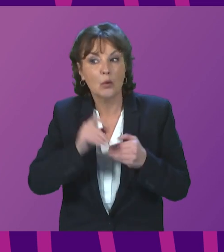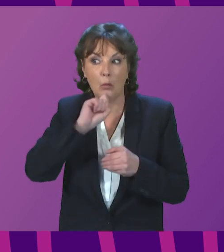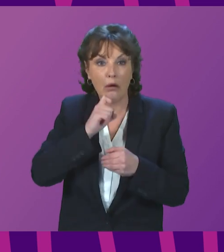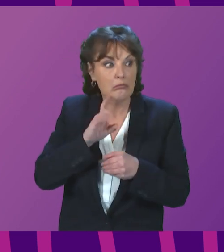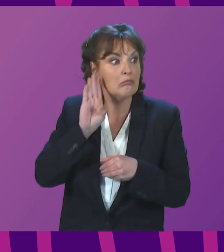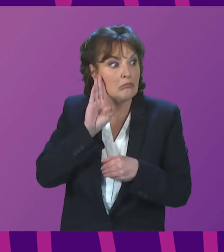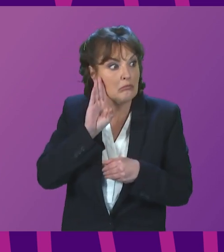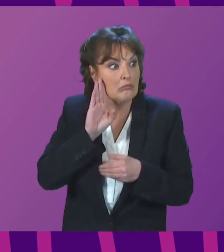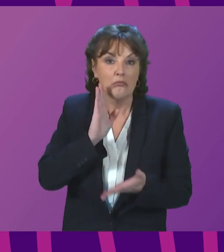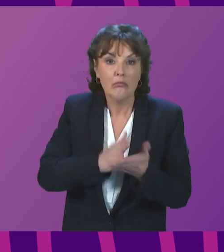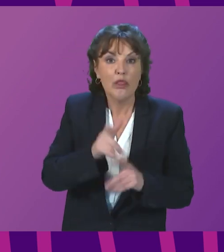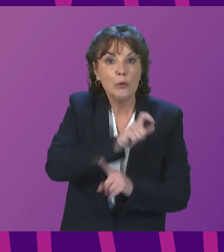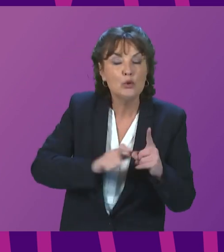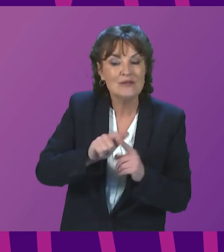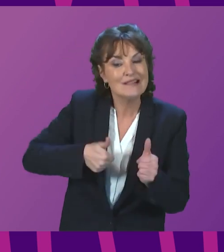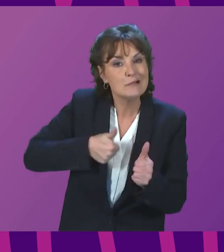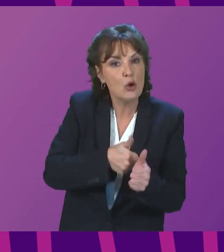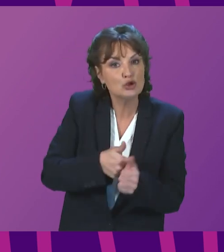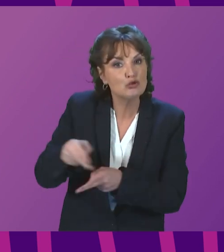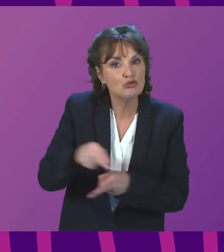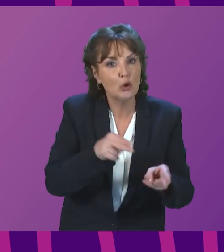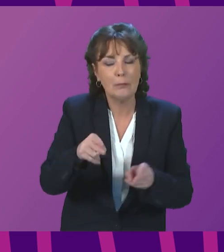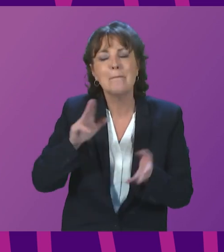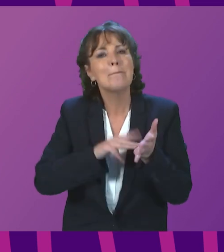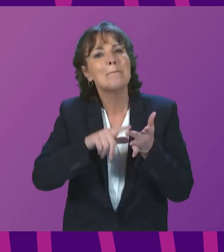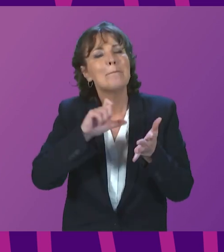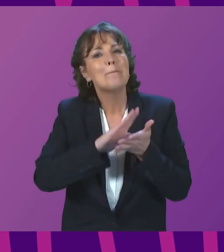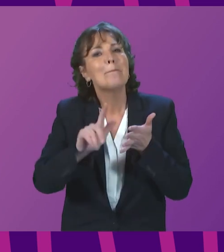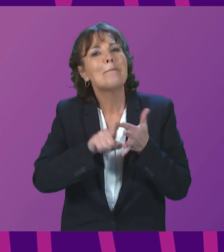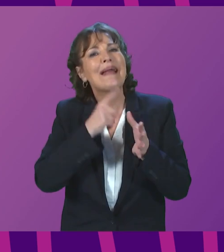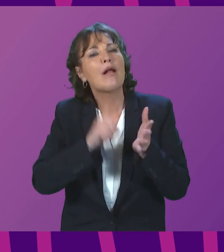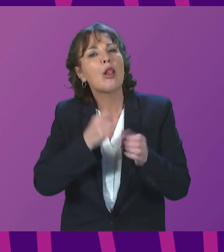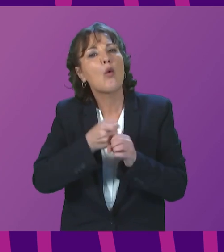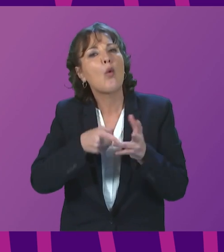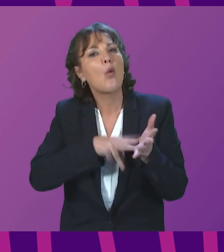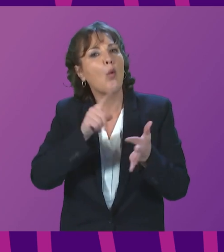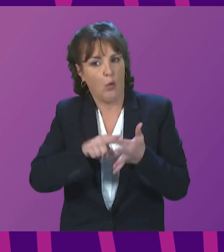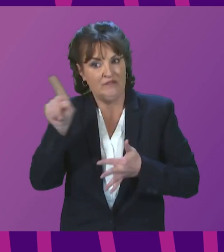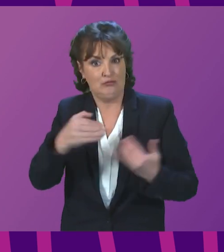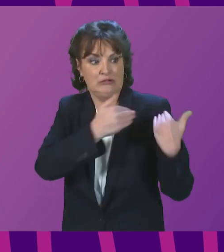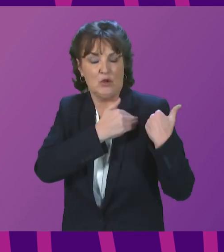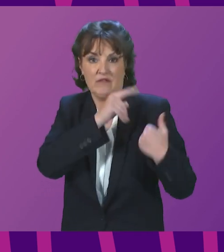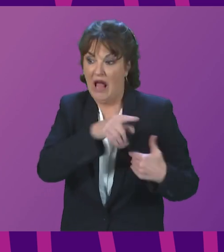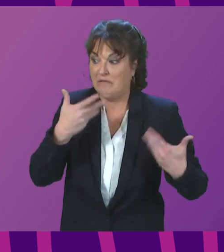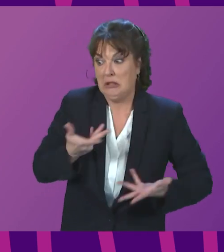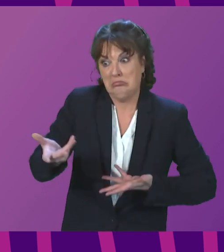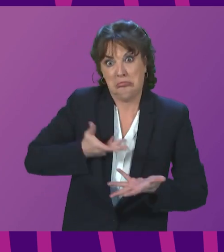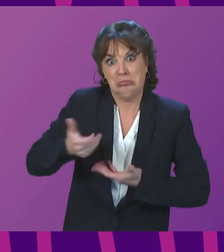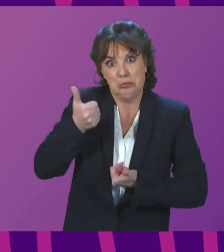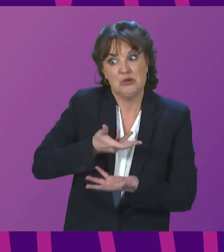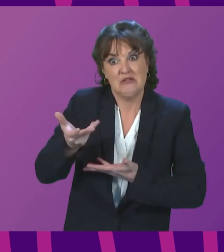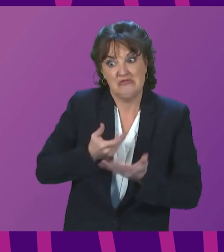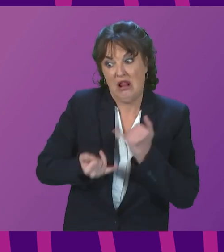community sponsorship route. That has been overseen by Michael Gove rather than the Home Office. I have had constructive discussions with Michael Gove in the last